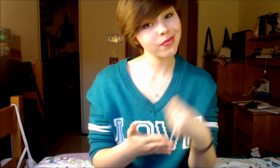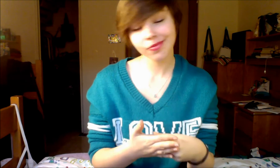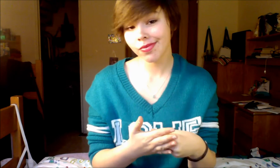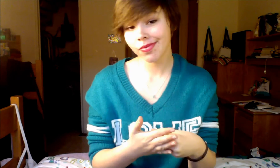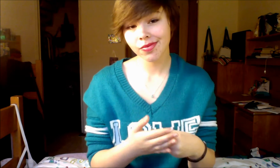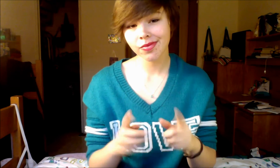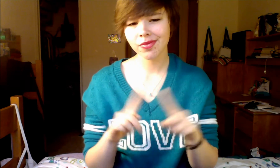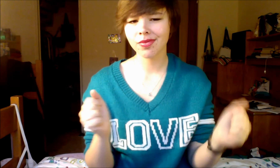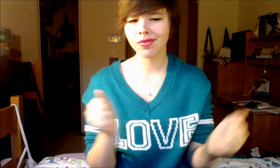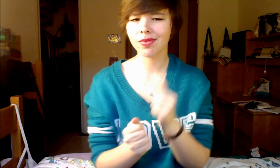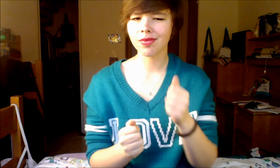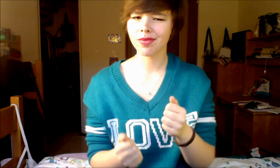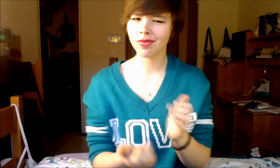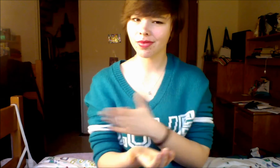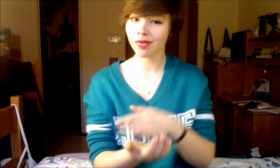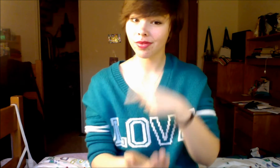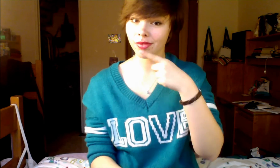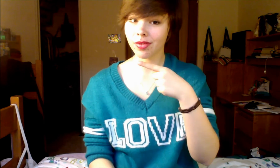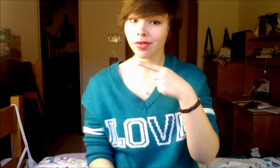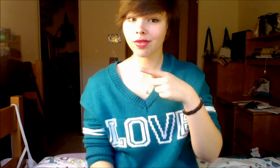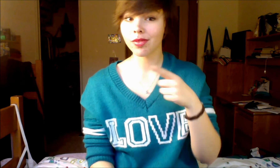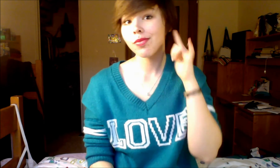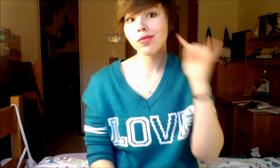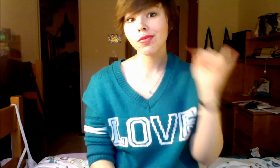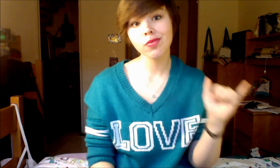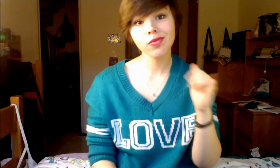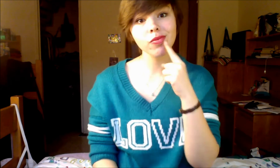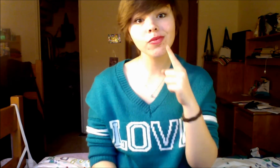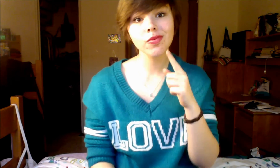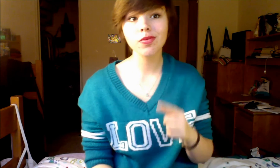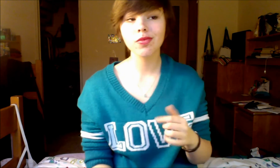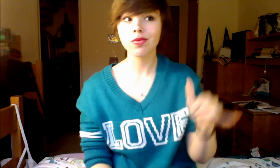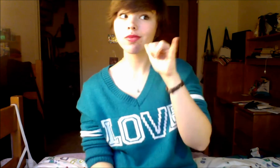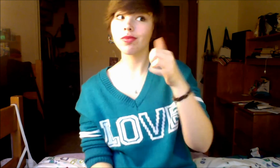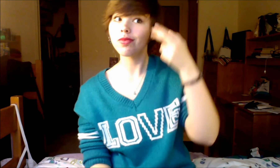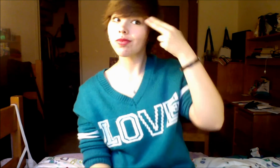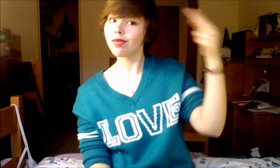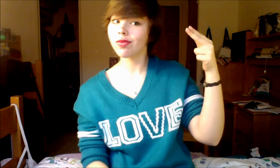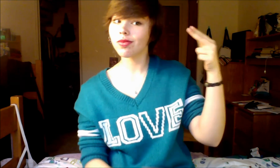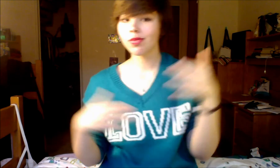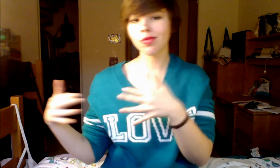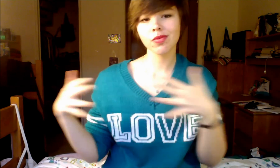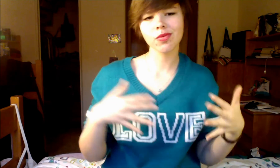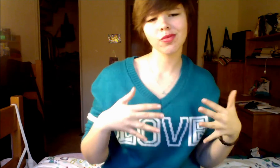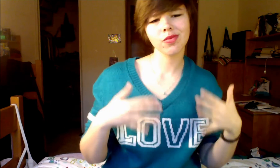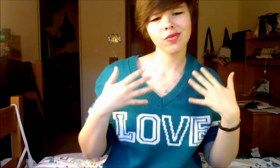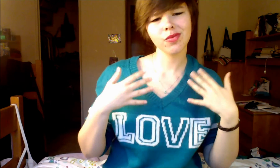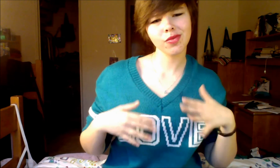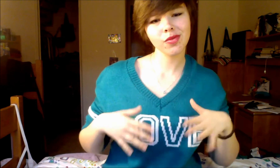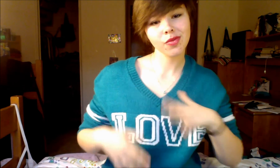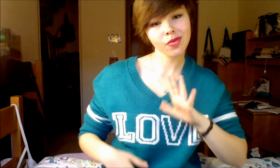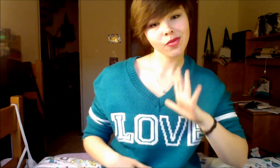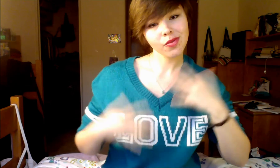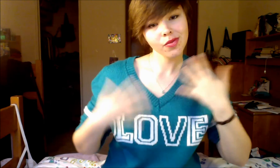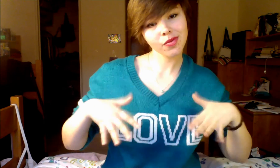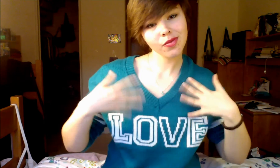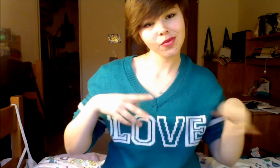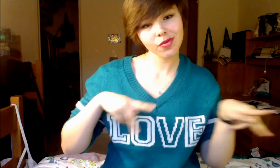money But every song's like gold teeth, grey goose Trippin' in the bathroom, bloodstains, ball gowns Trash in the